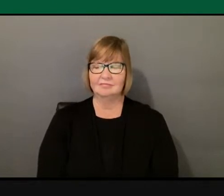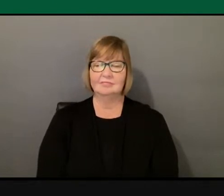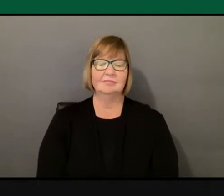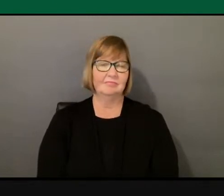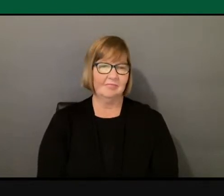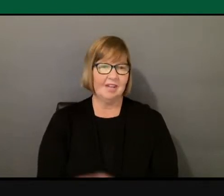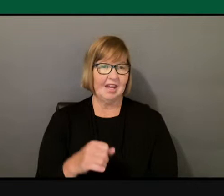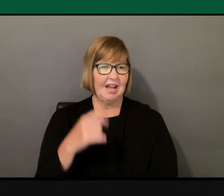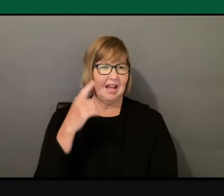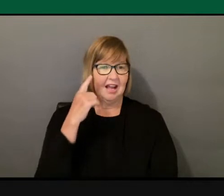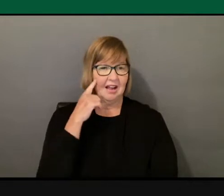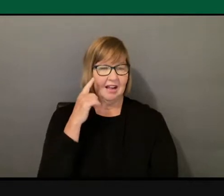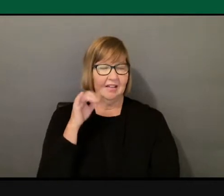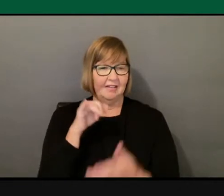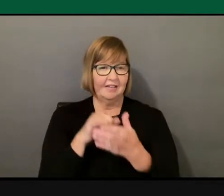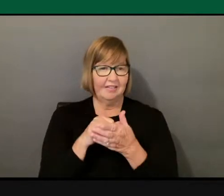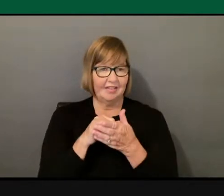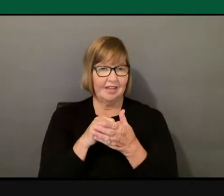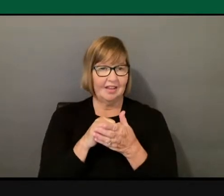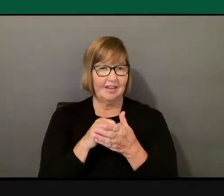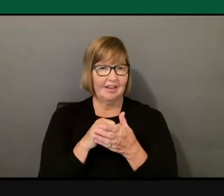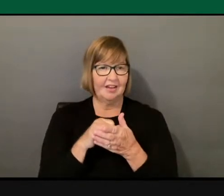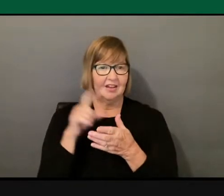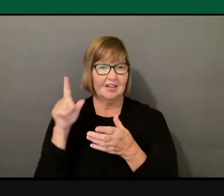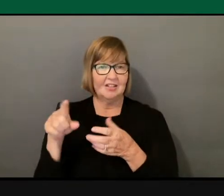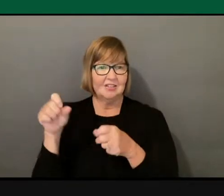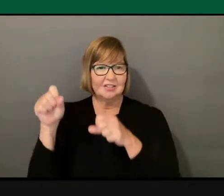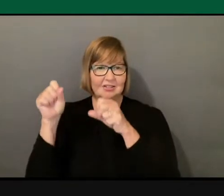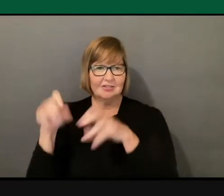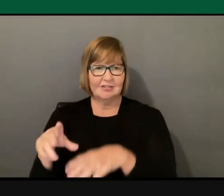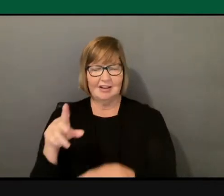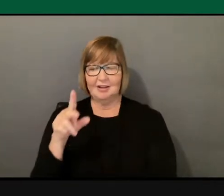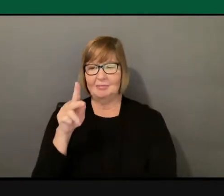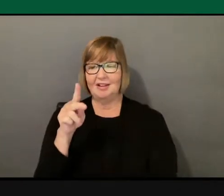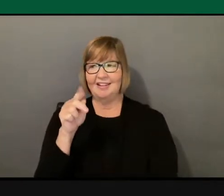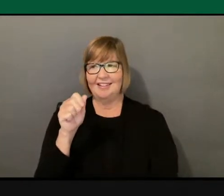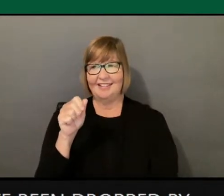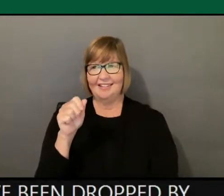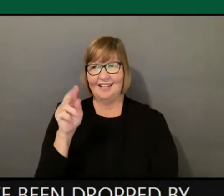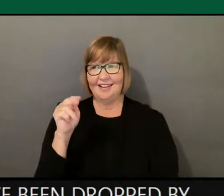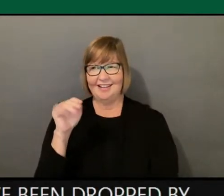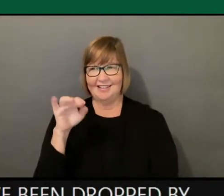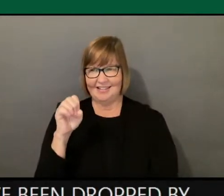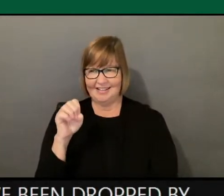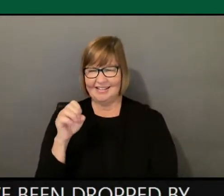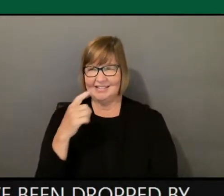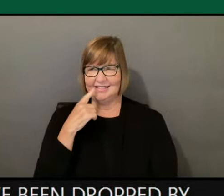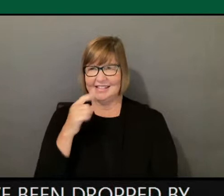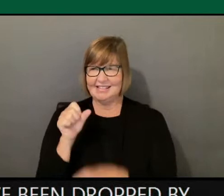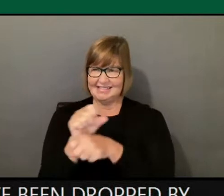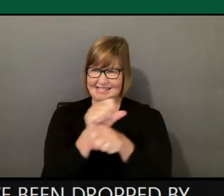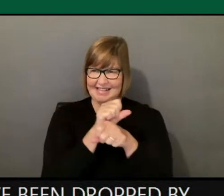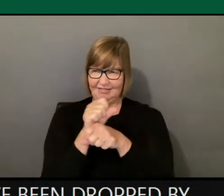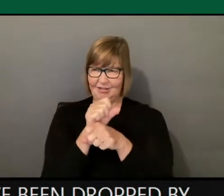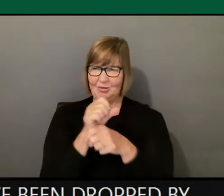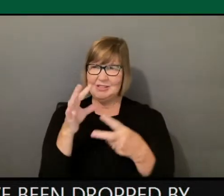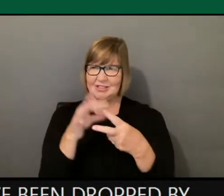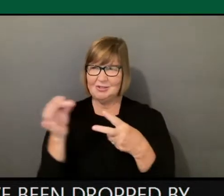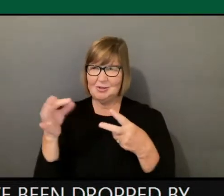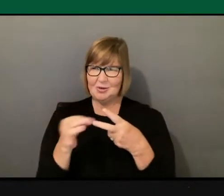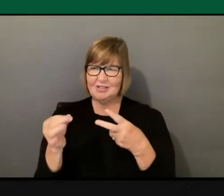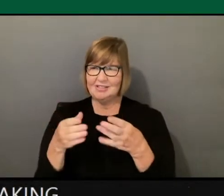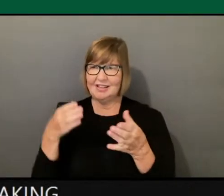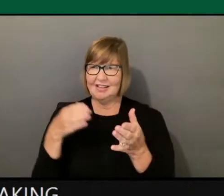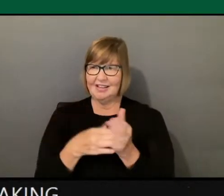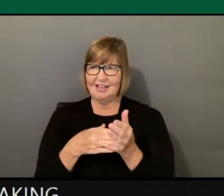all those people when he was making anti-African American statements. When he said slavery was a choice. Why wasn't he dropped